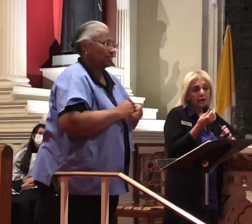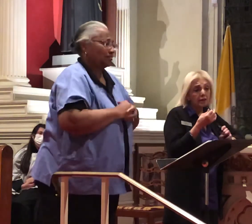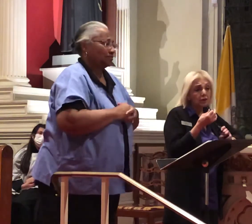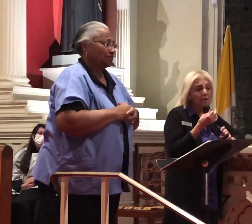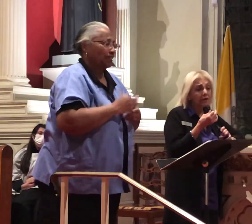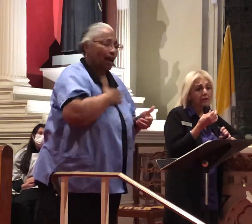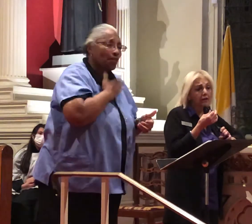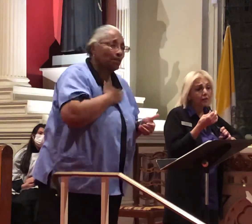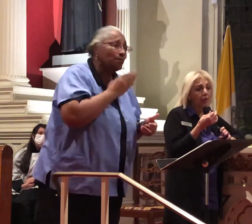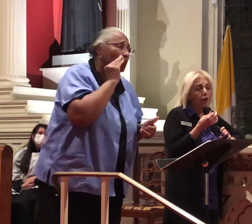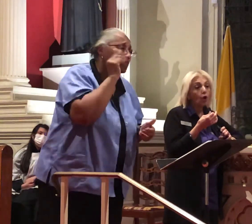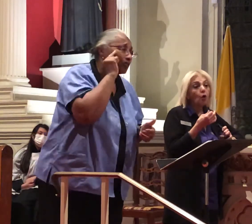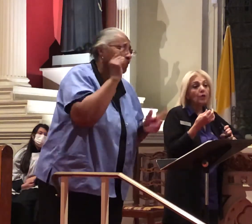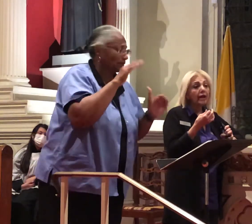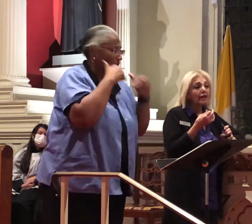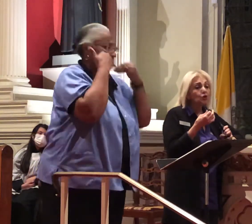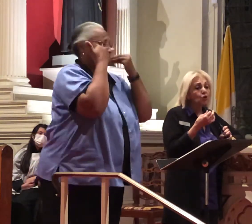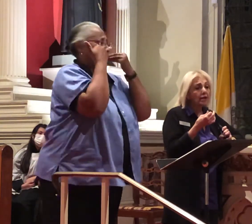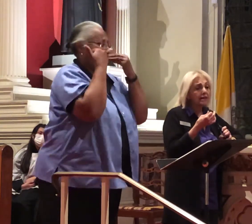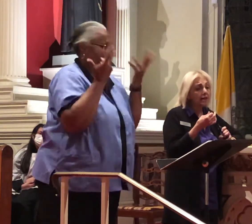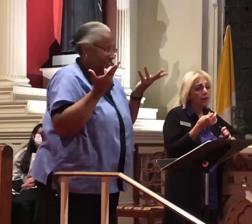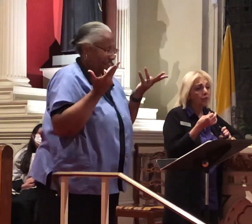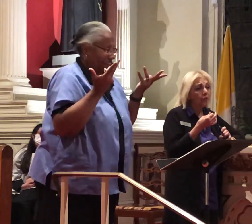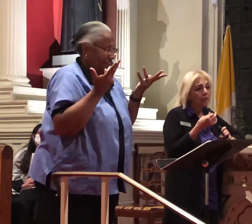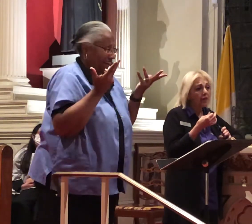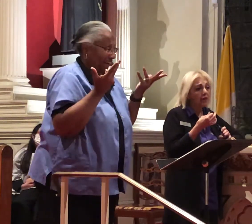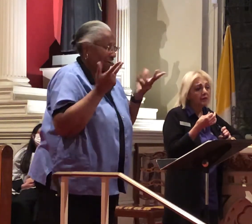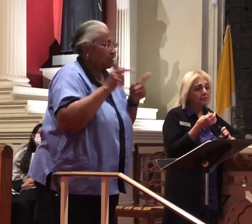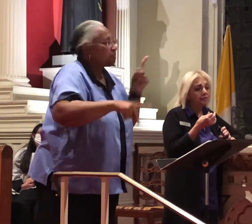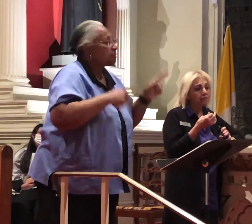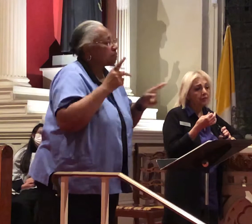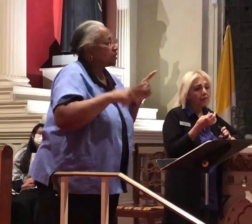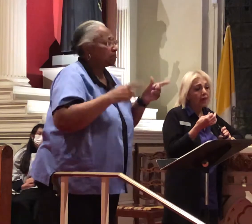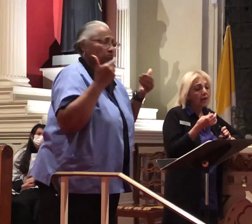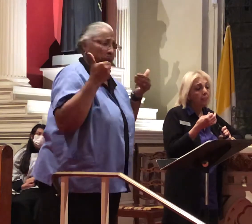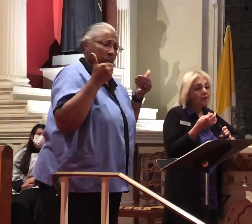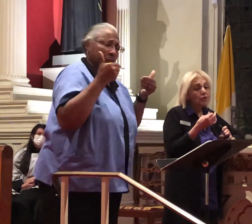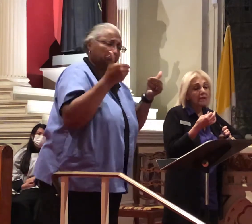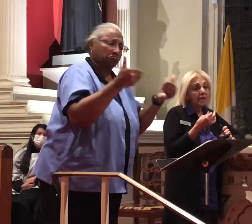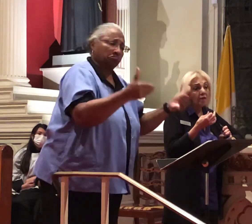with a big smile people getting along